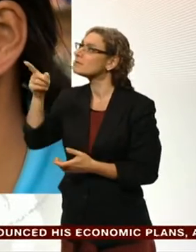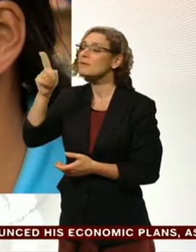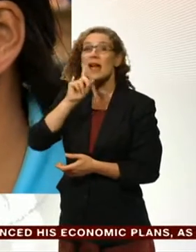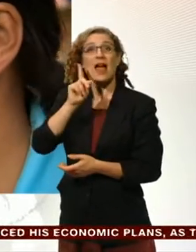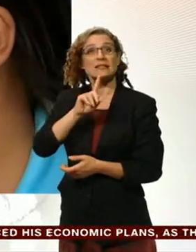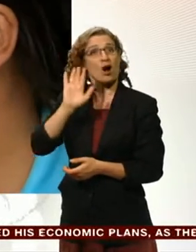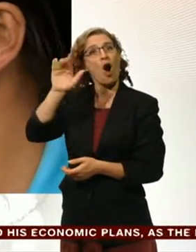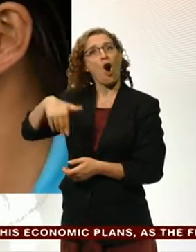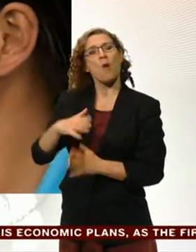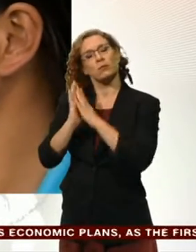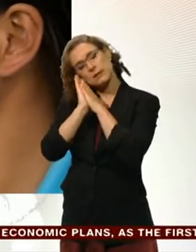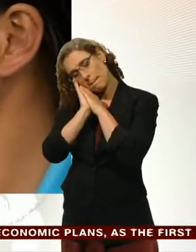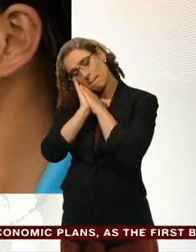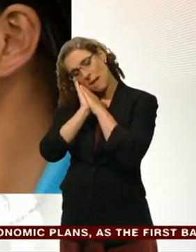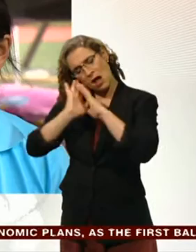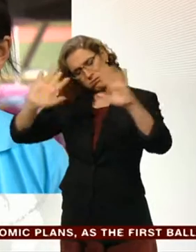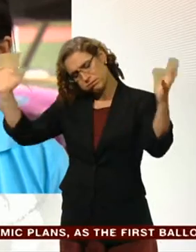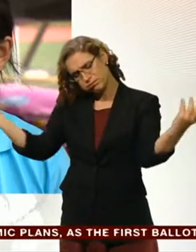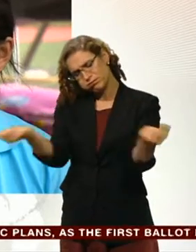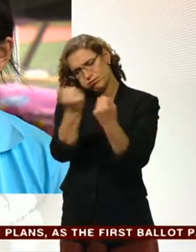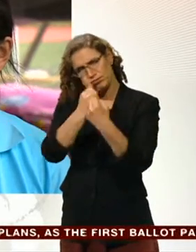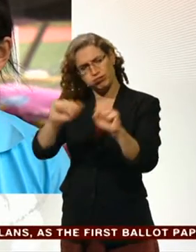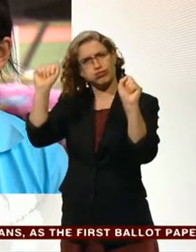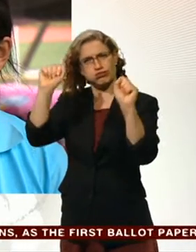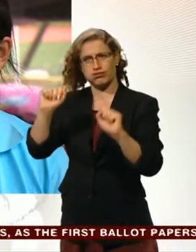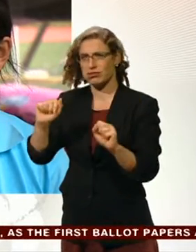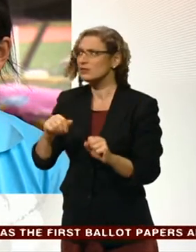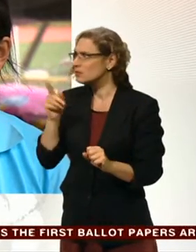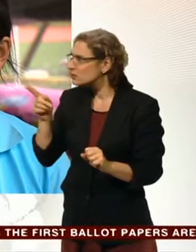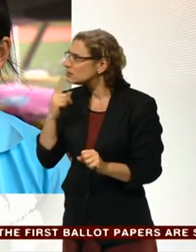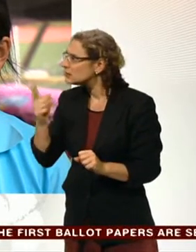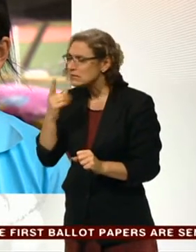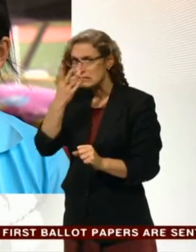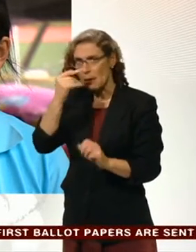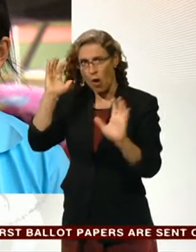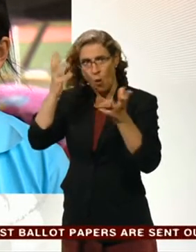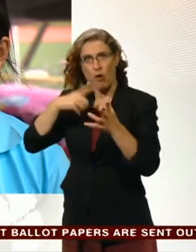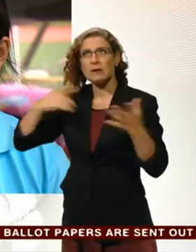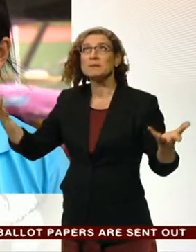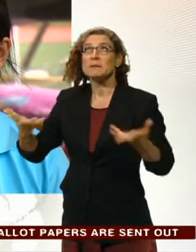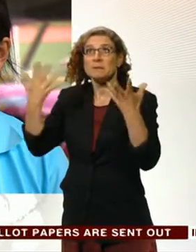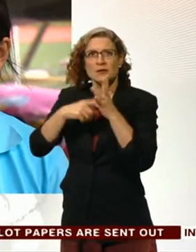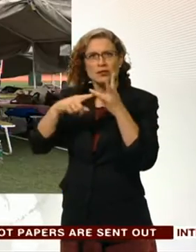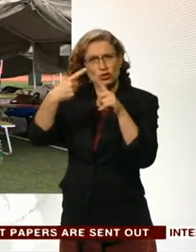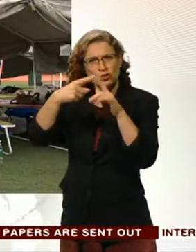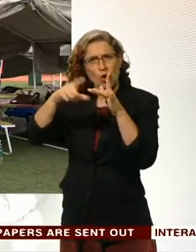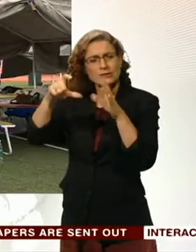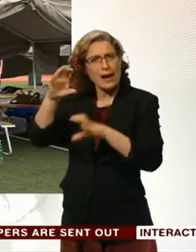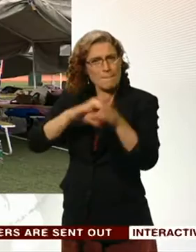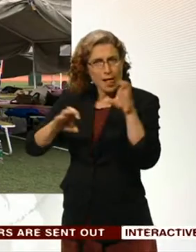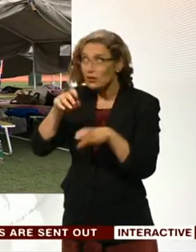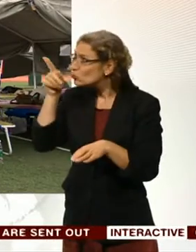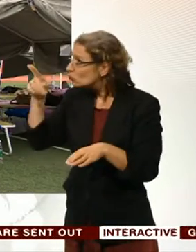her bed when the explosion struck. Some people are very worried now about the toxic chemicals on that site. Are you worried